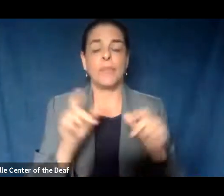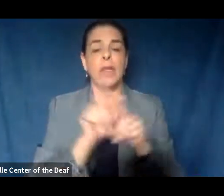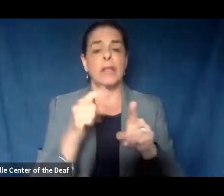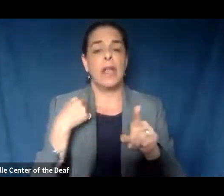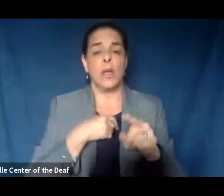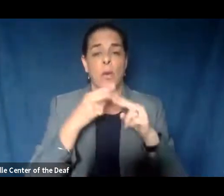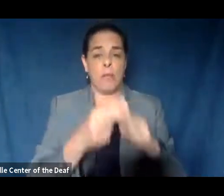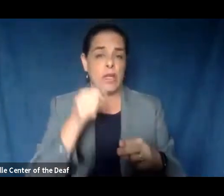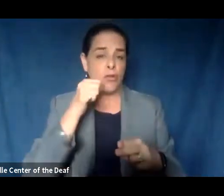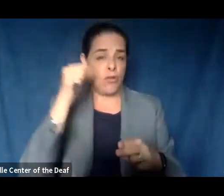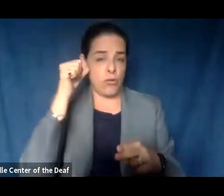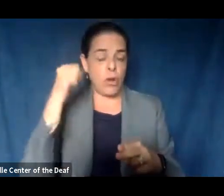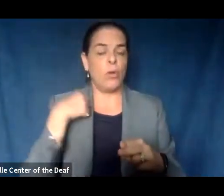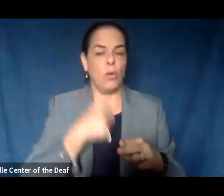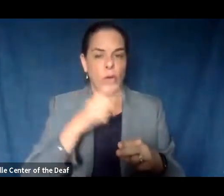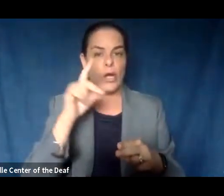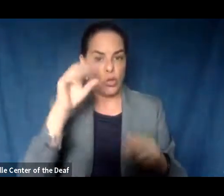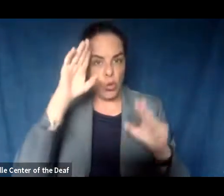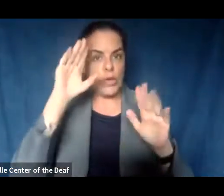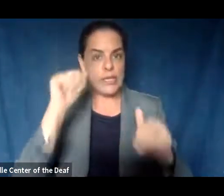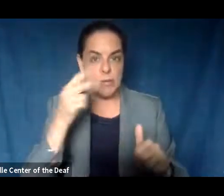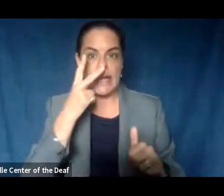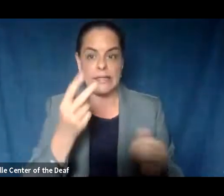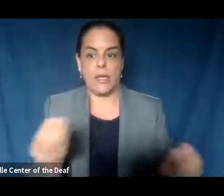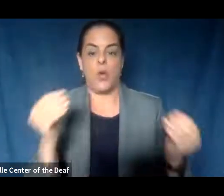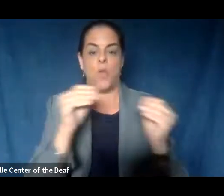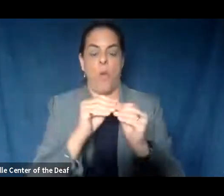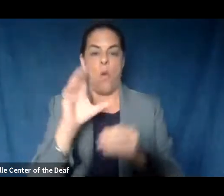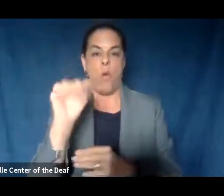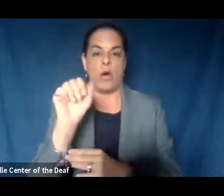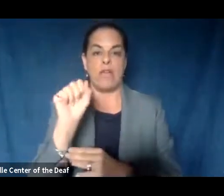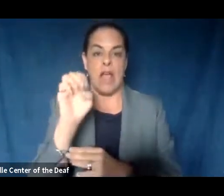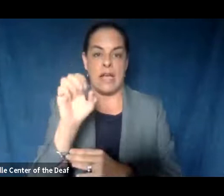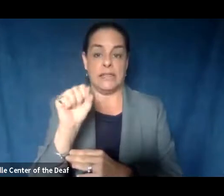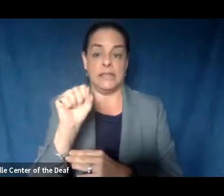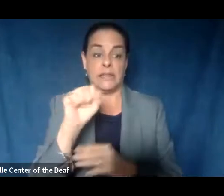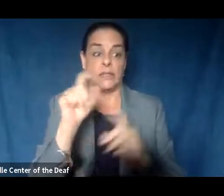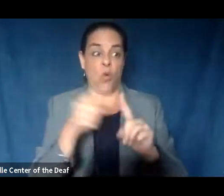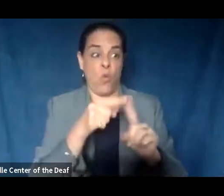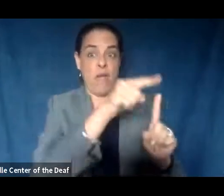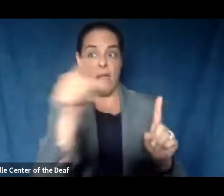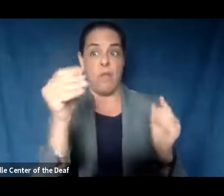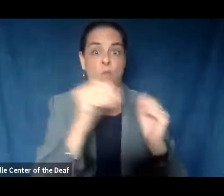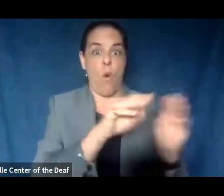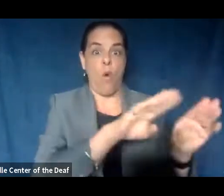we do expect to see an increase in our cases as the community reopens.